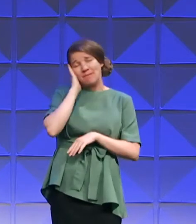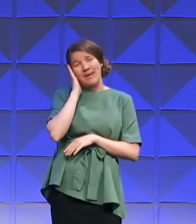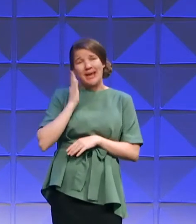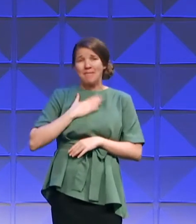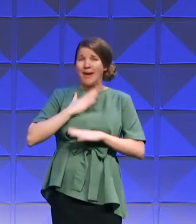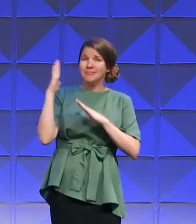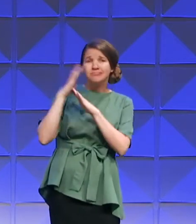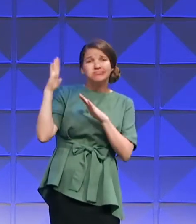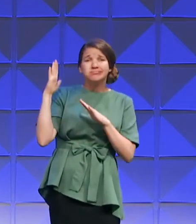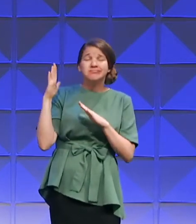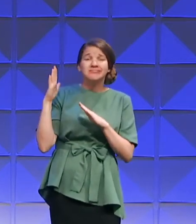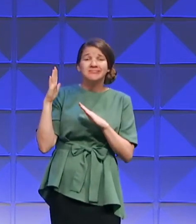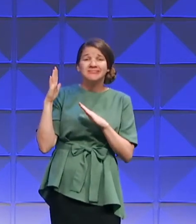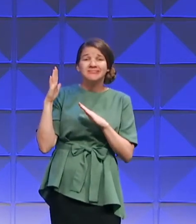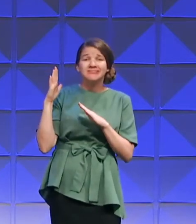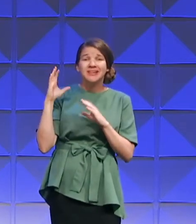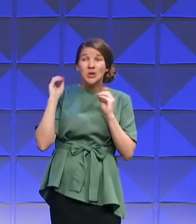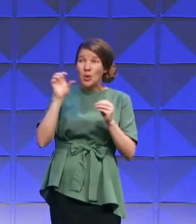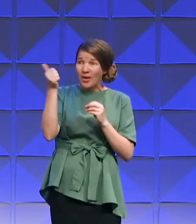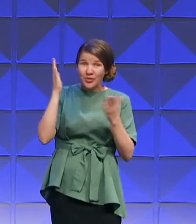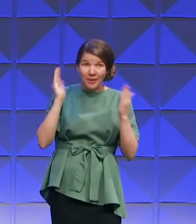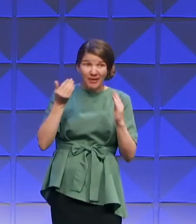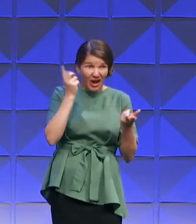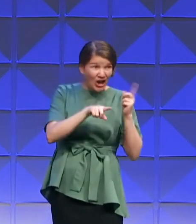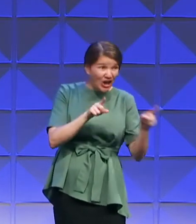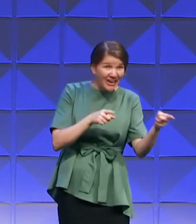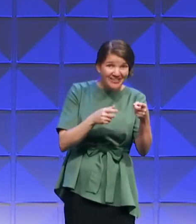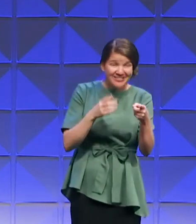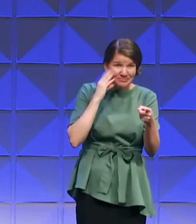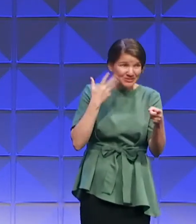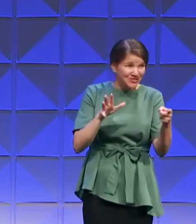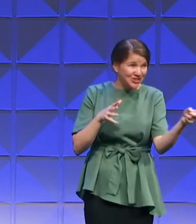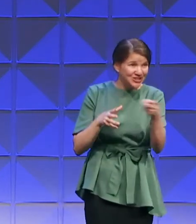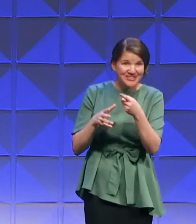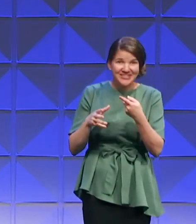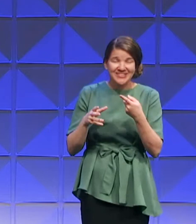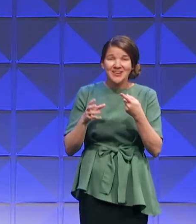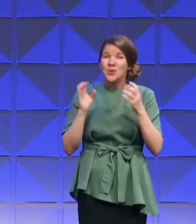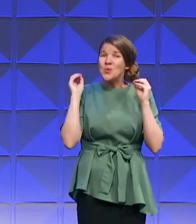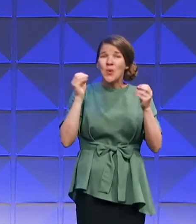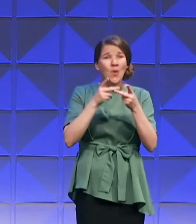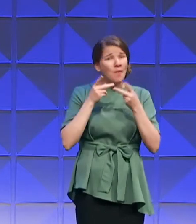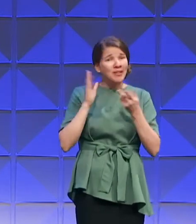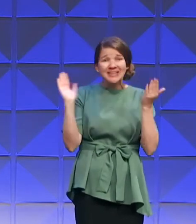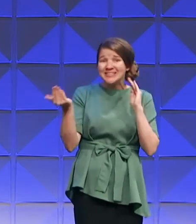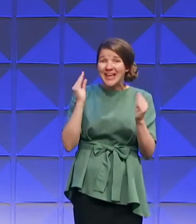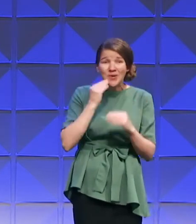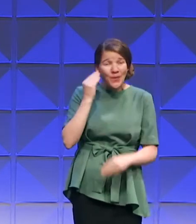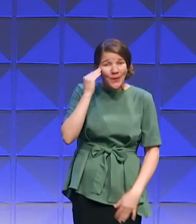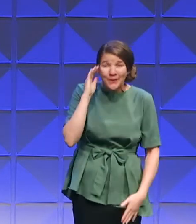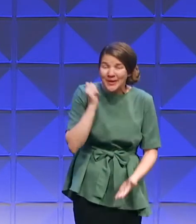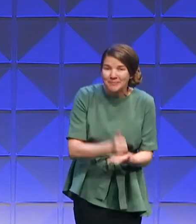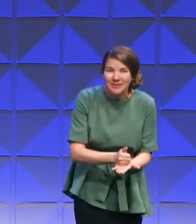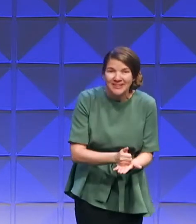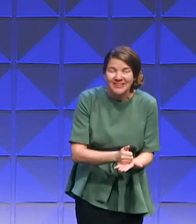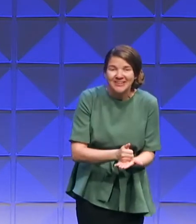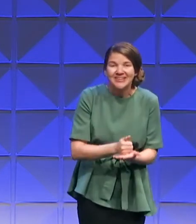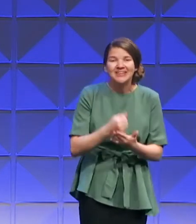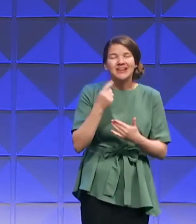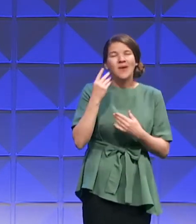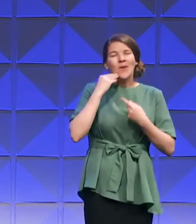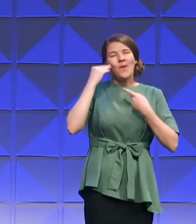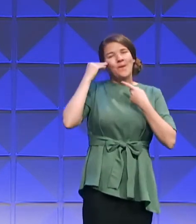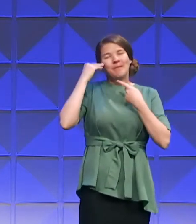like this bed. Can anybody relate to what I'm saying? There's no place like home. Amen. There's something about